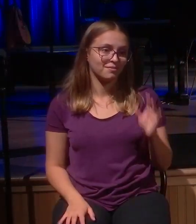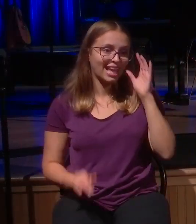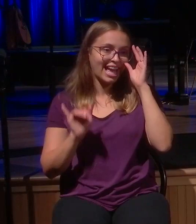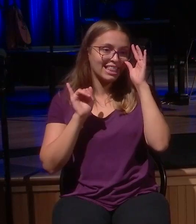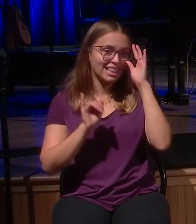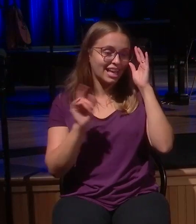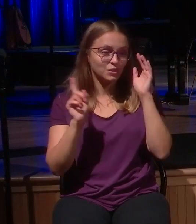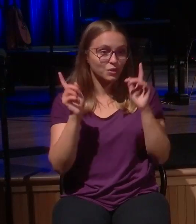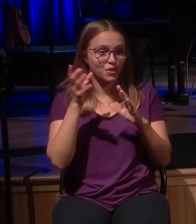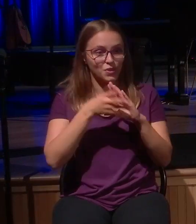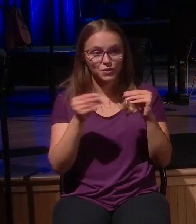But it doesn't.